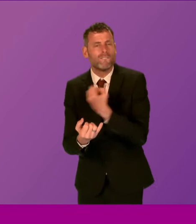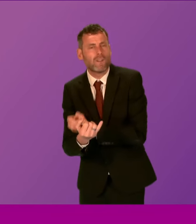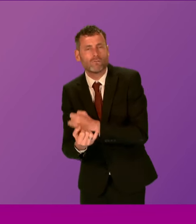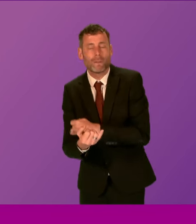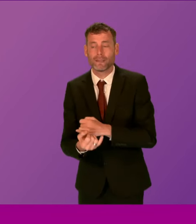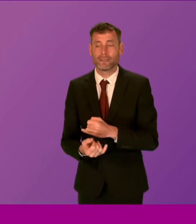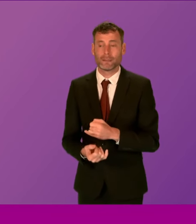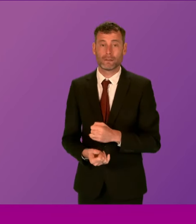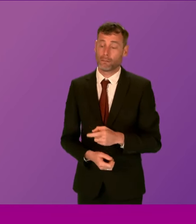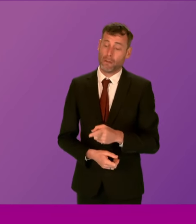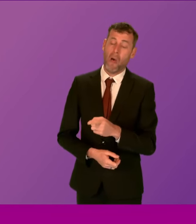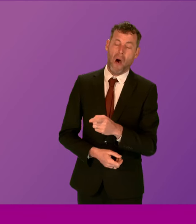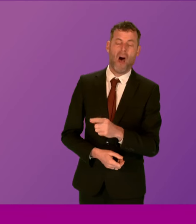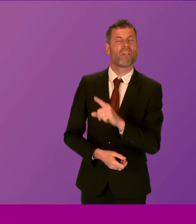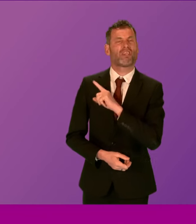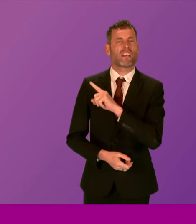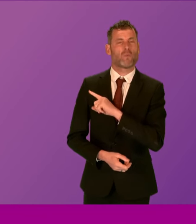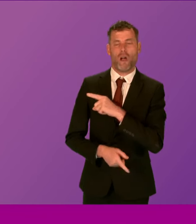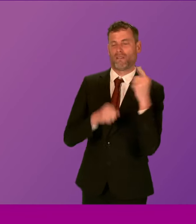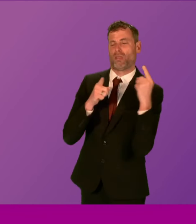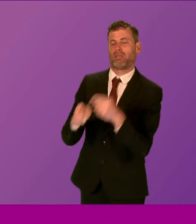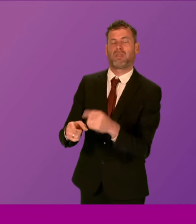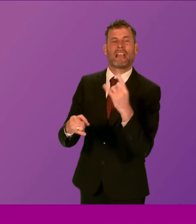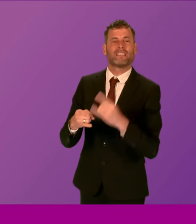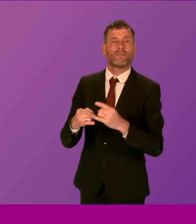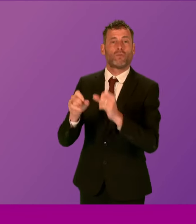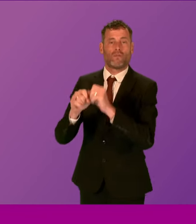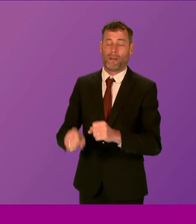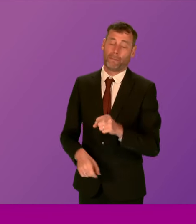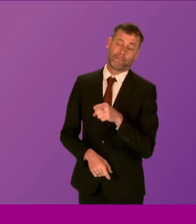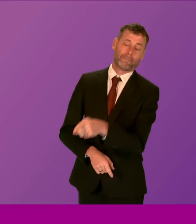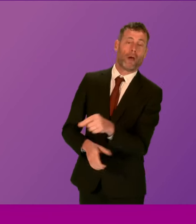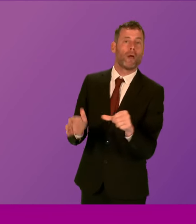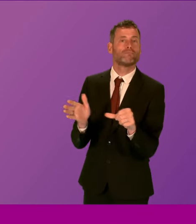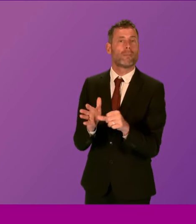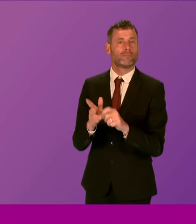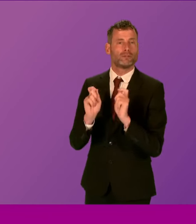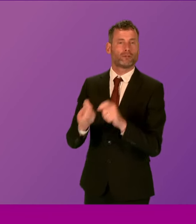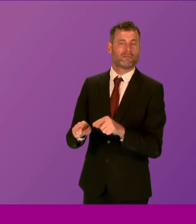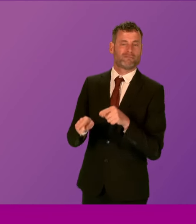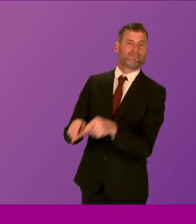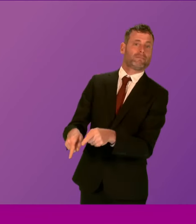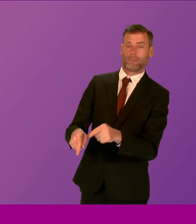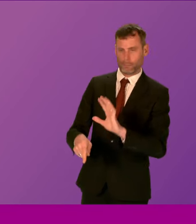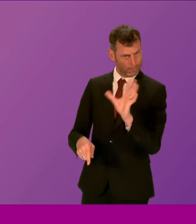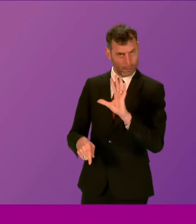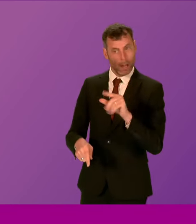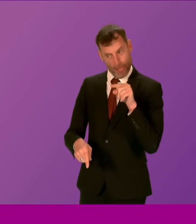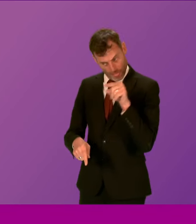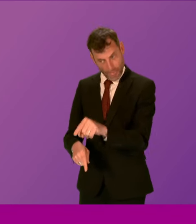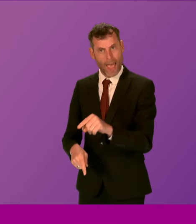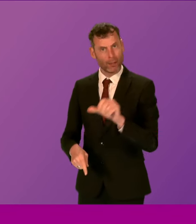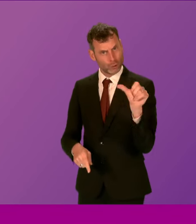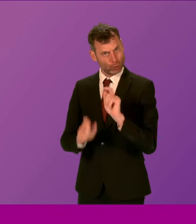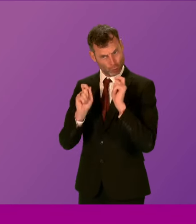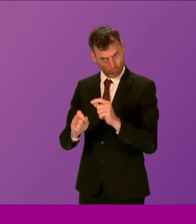sexual violence or treat them as a second-class citizen. Now, whether 19 years ago or today, we